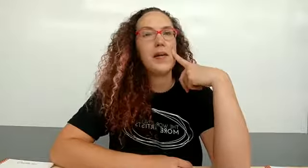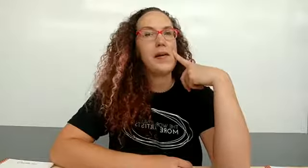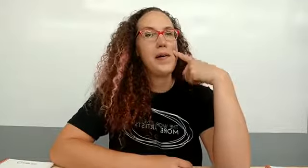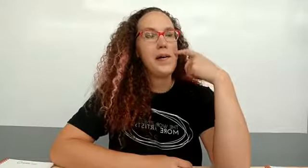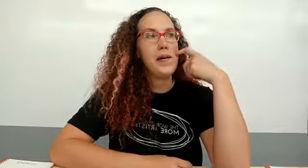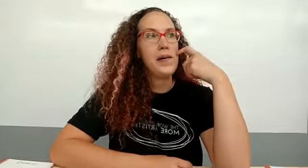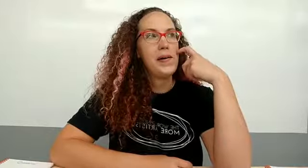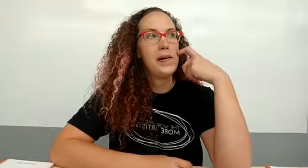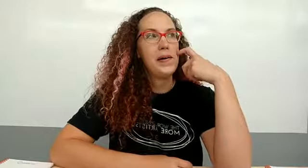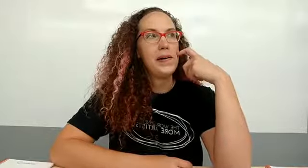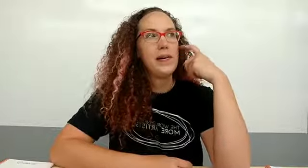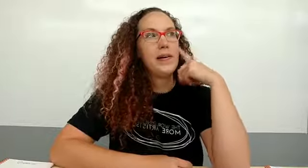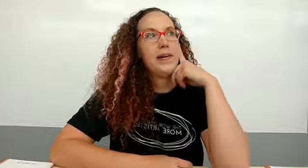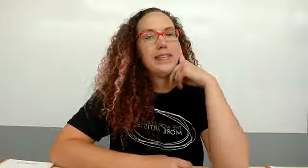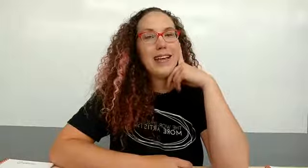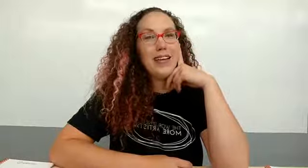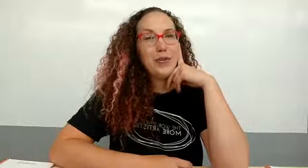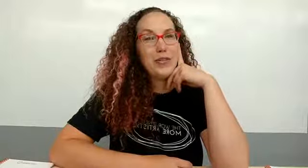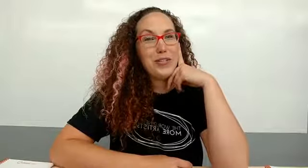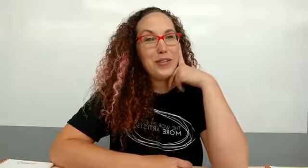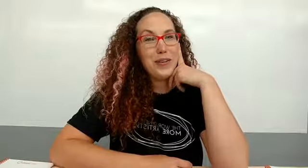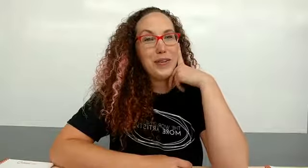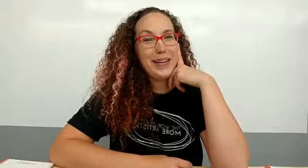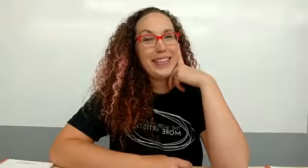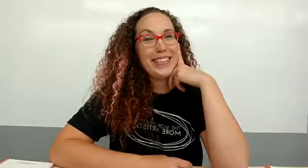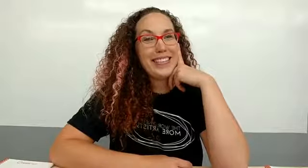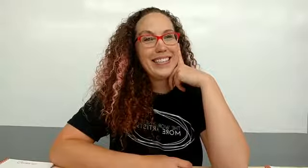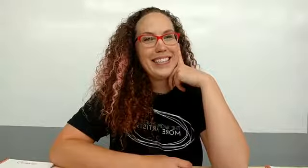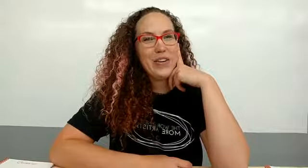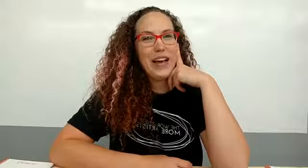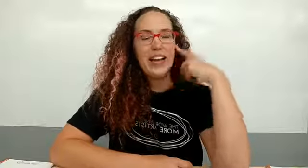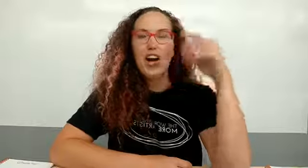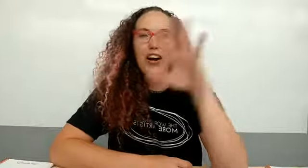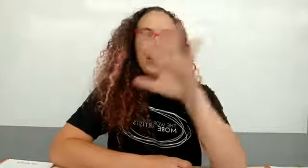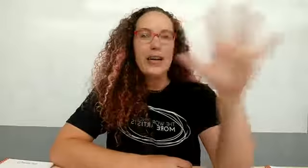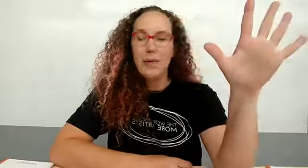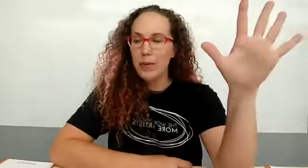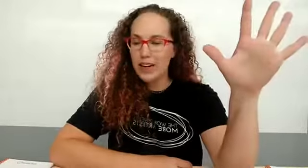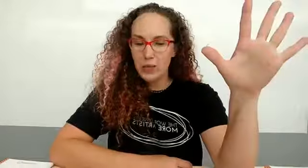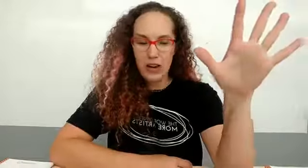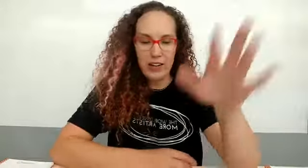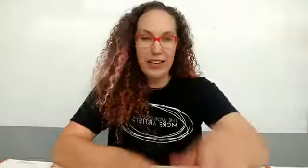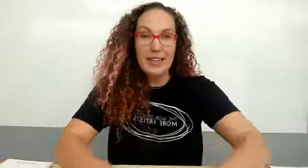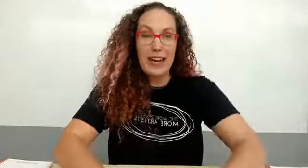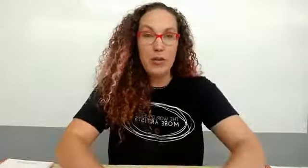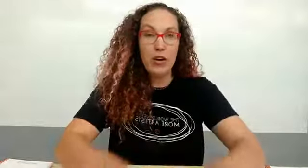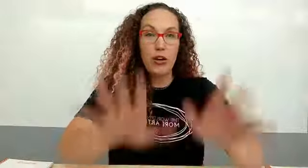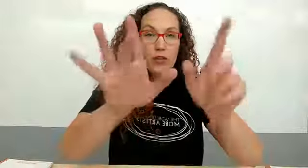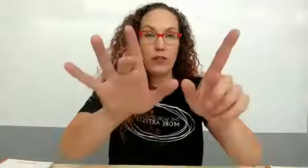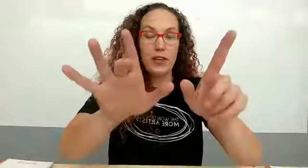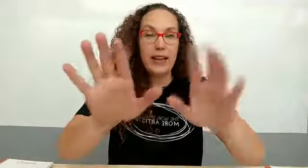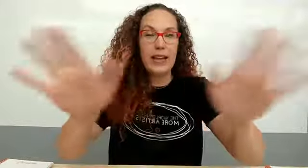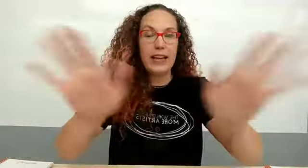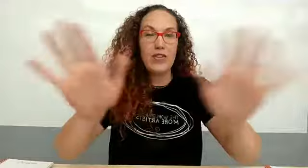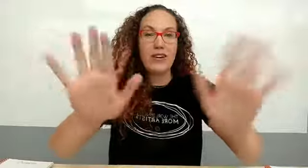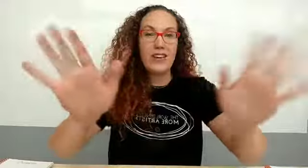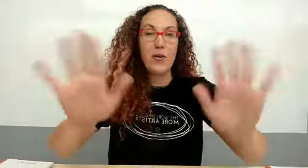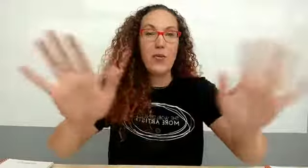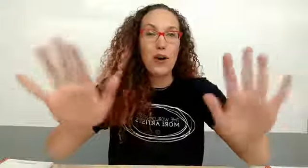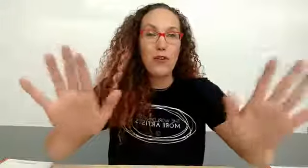it's gotta have an orange easel logo on it i know that all right my brain is wandering it's time to go look for that link and you guys have a wonderful